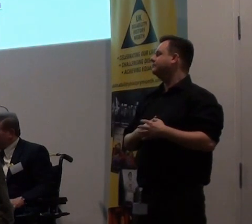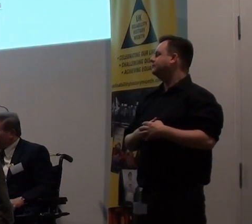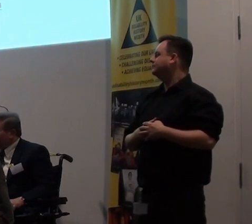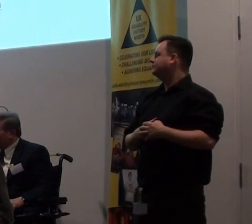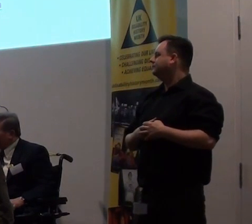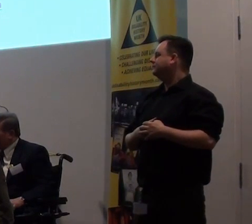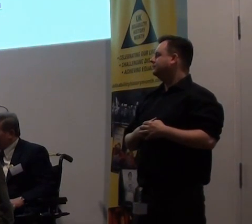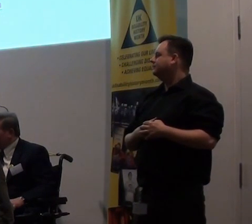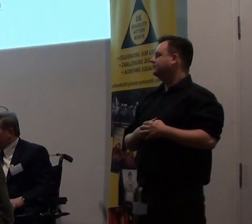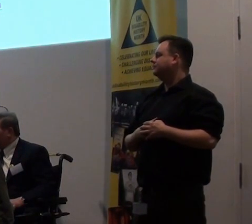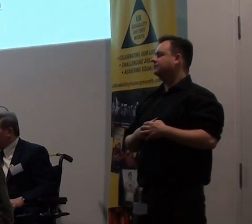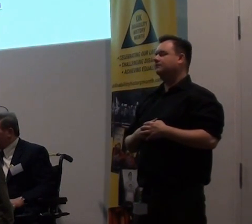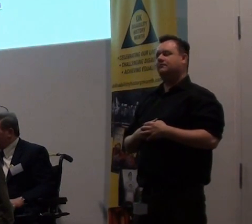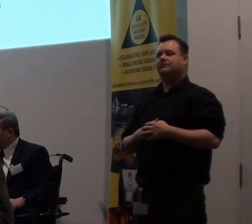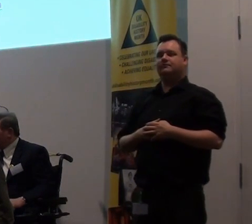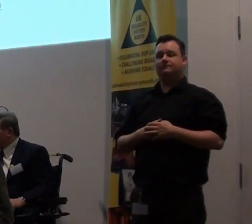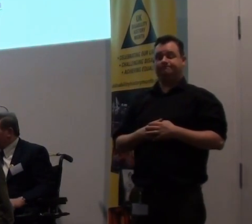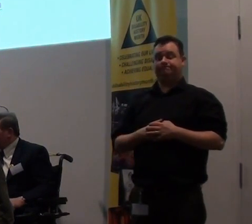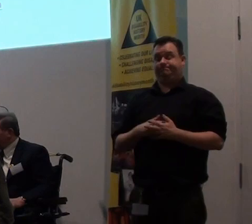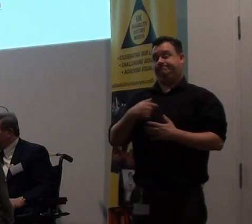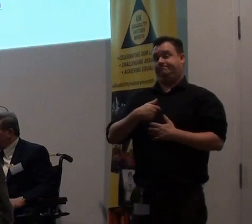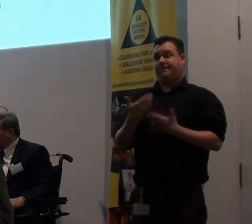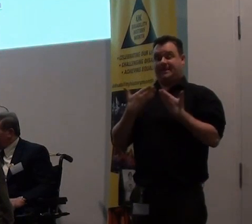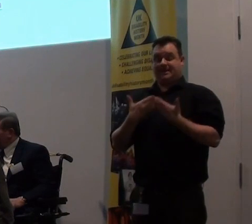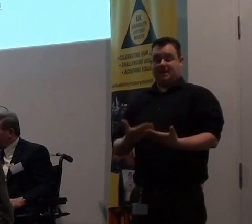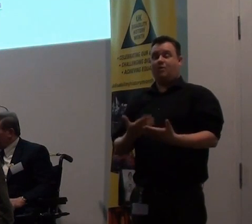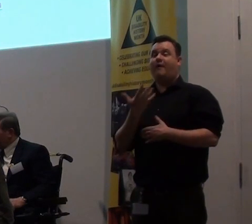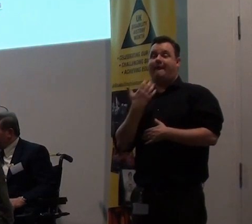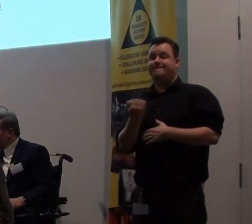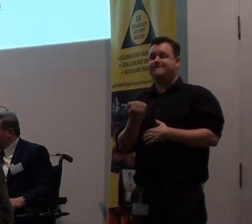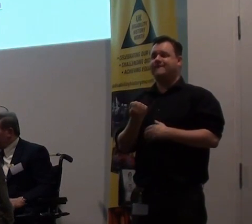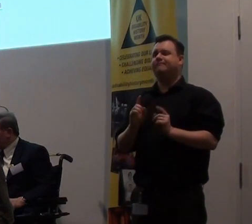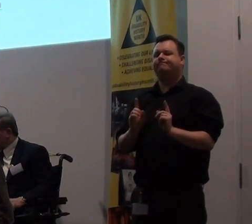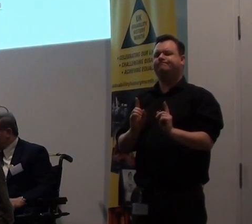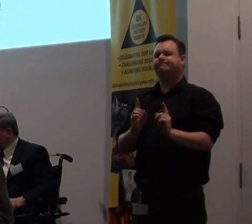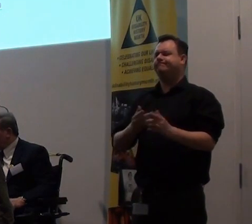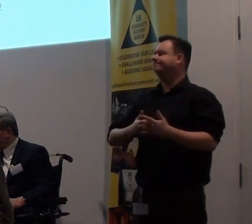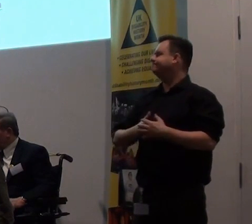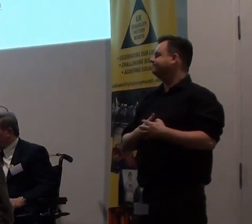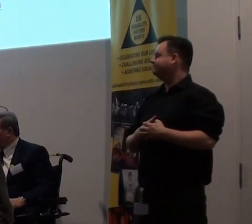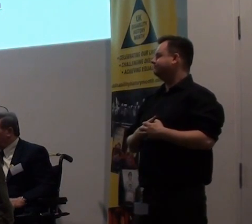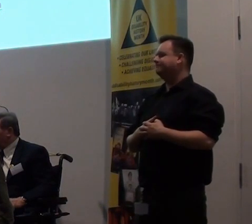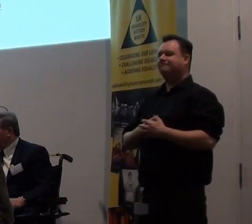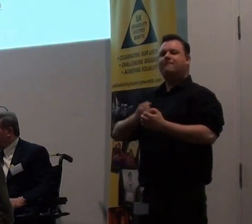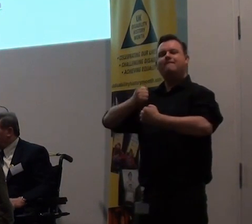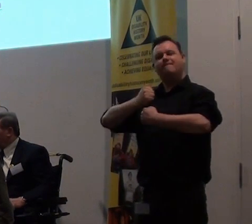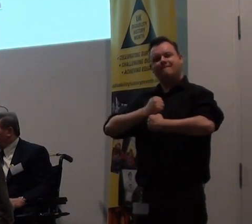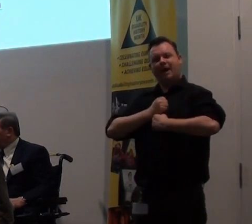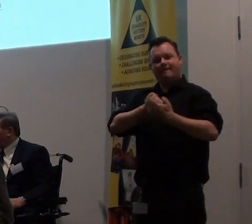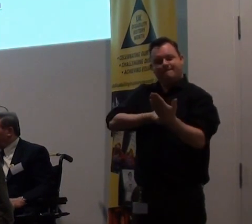Here are my poems.